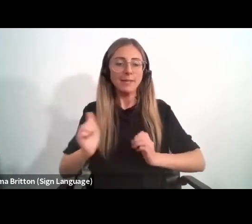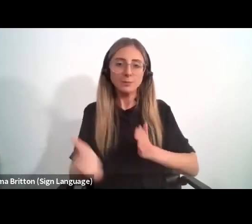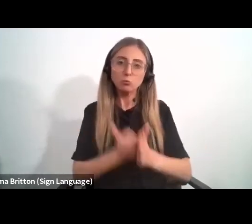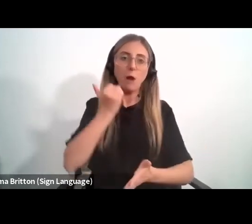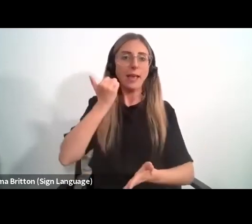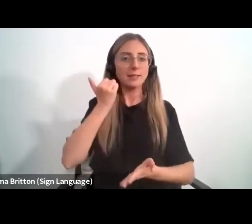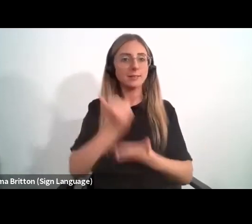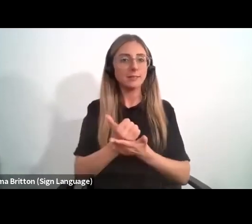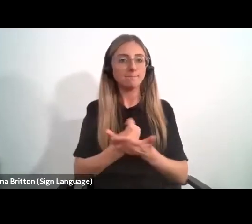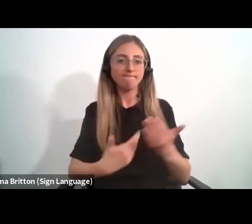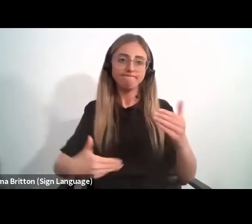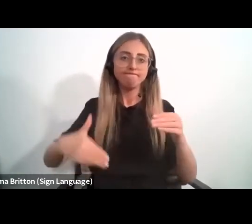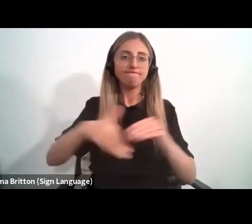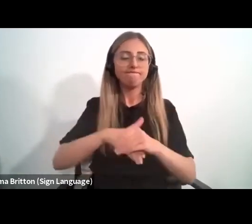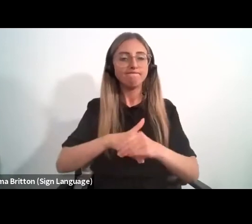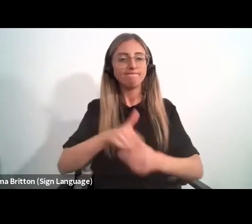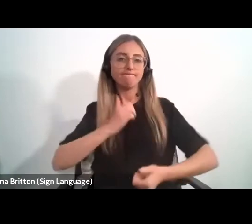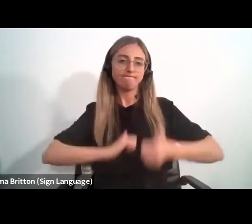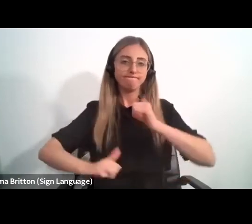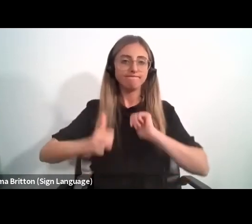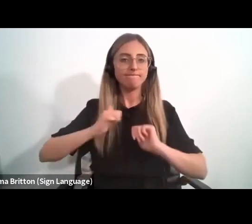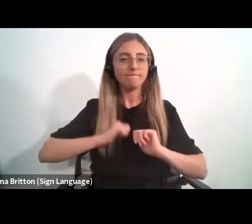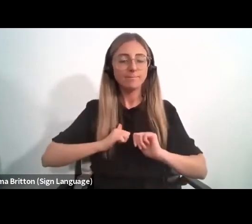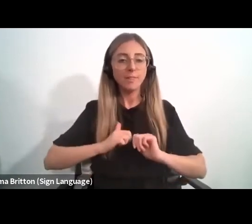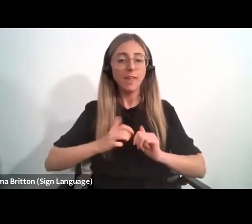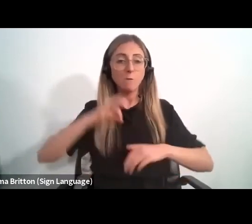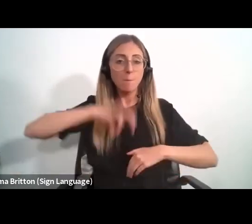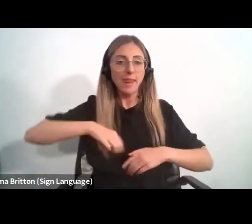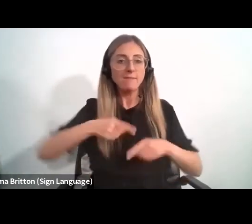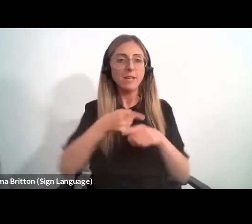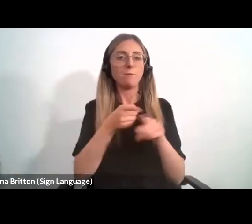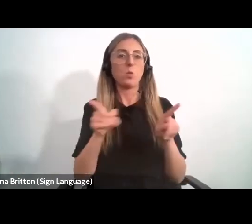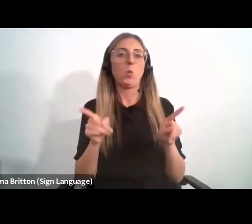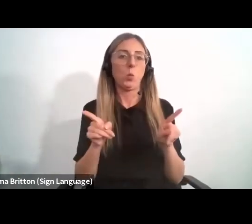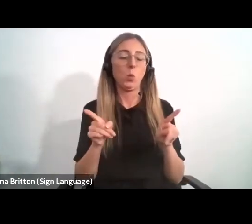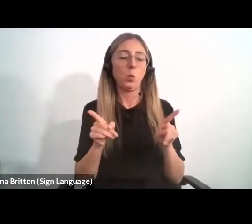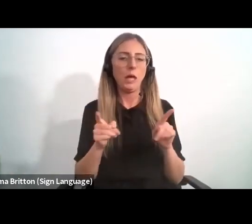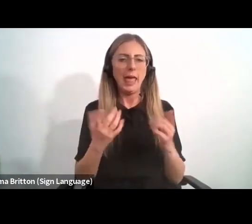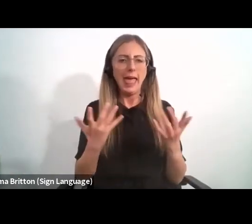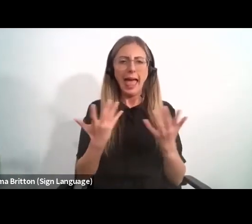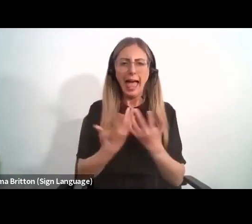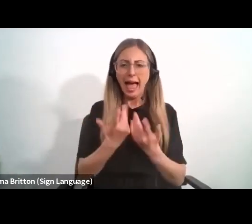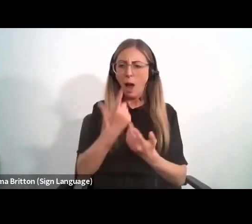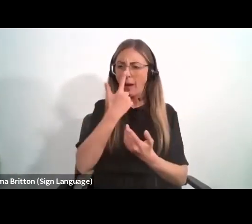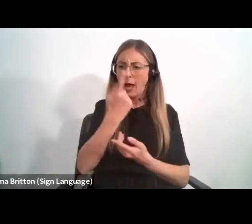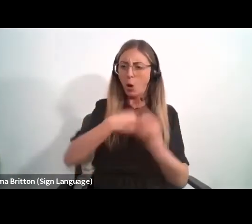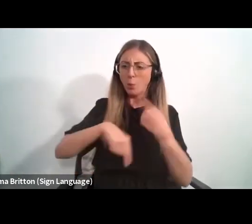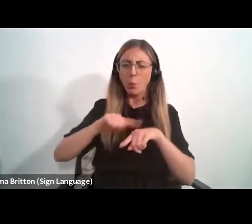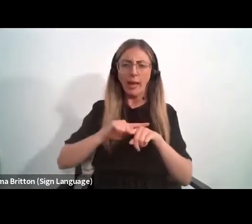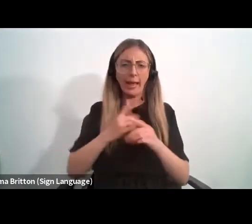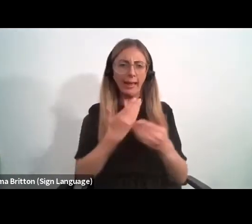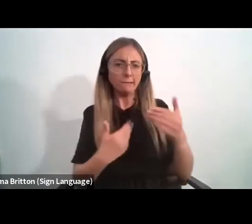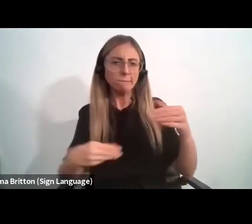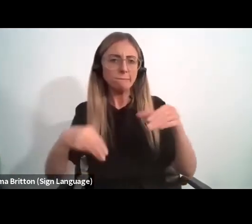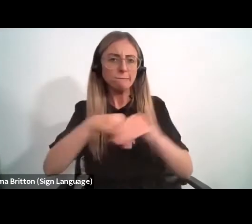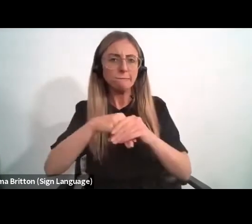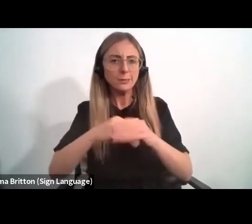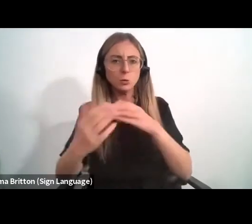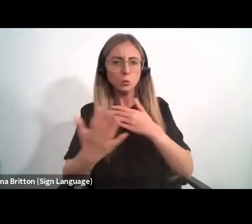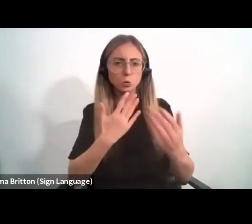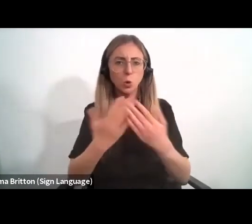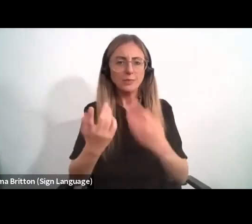driver of prosperity for the benefit of all. How can we contribute to tackling our challenges?